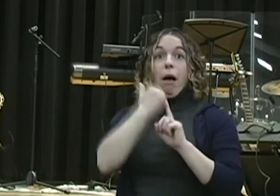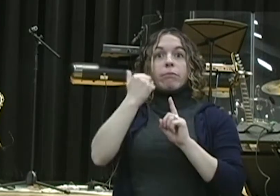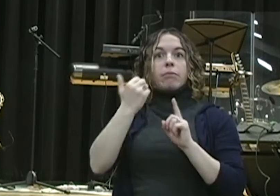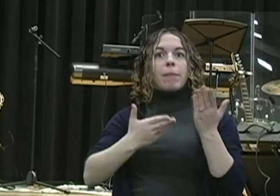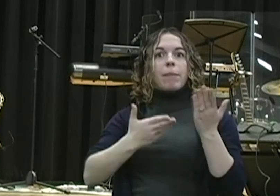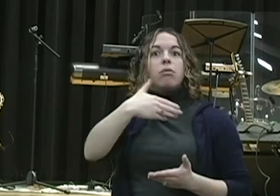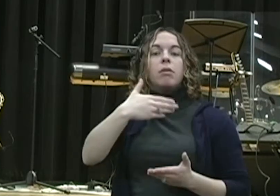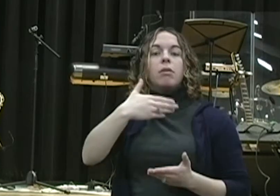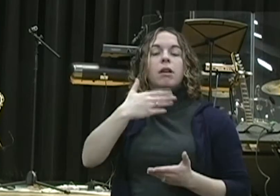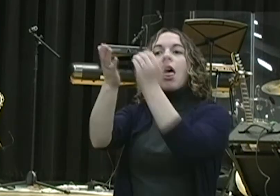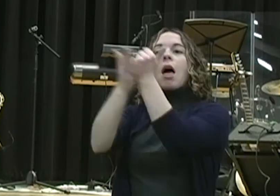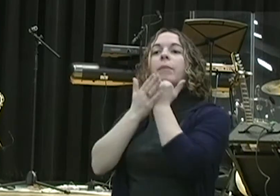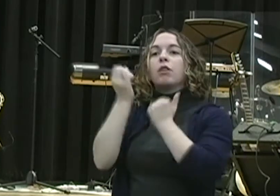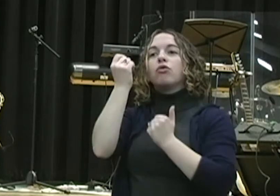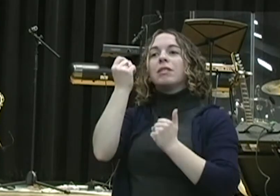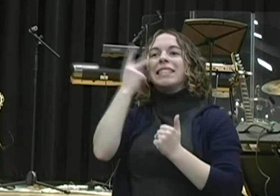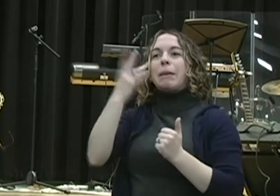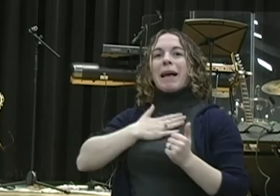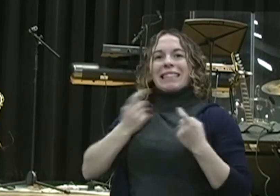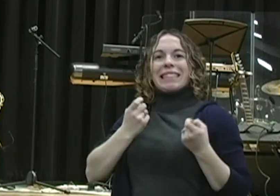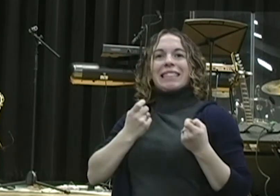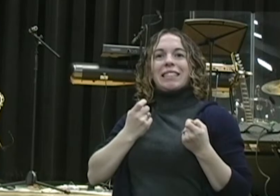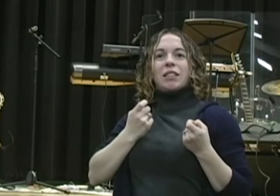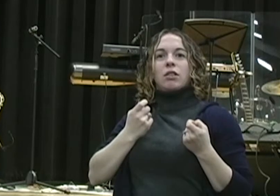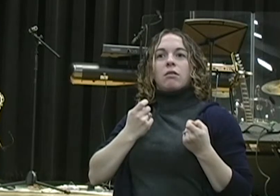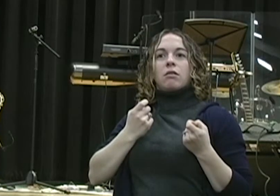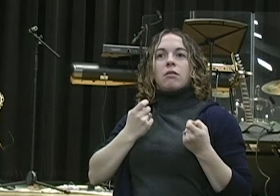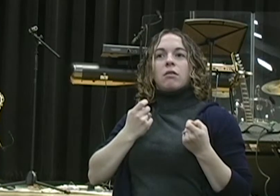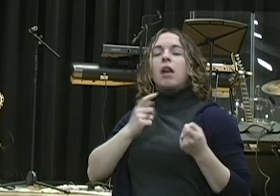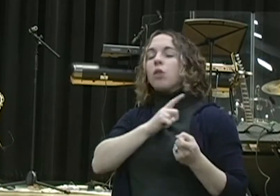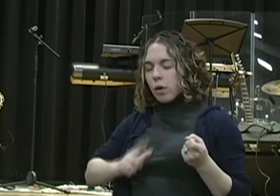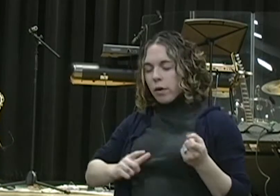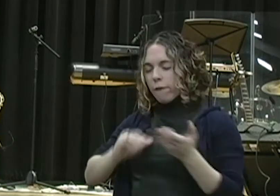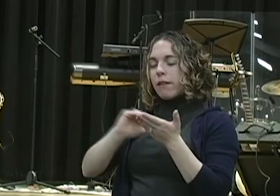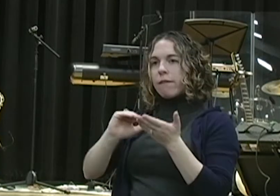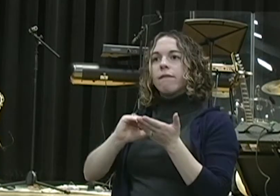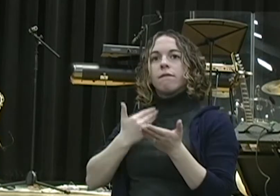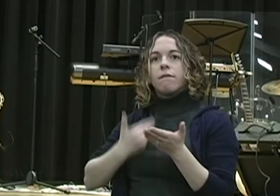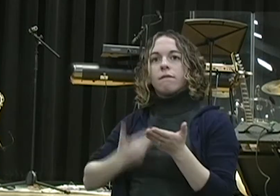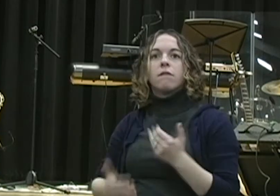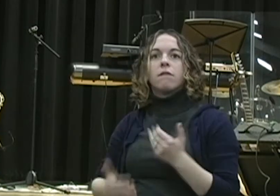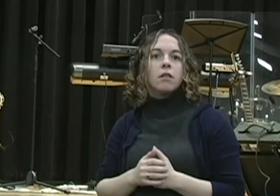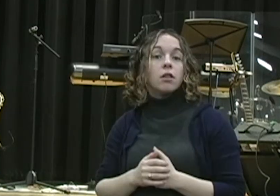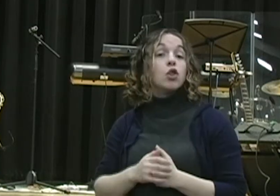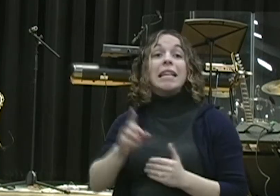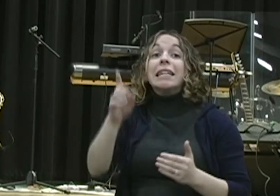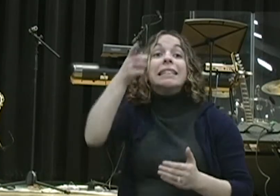Can you say amen? Hallelujah. And that's what Daniel did. He confessed the sin of their nation. And we need to pray over